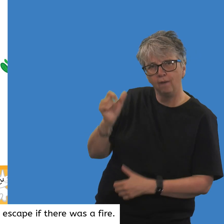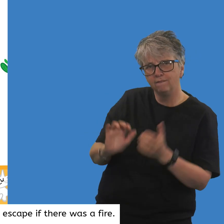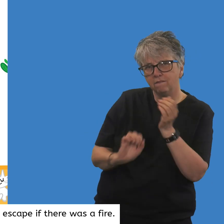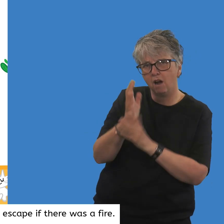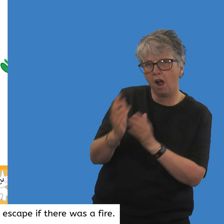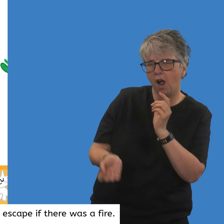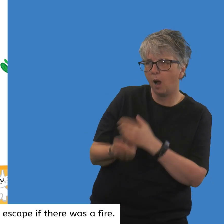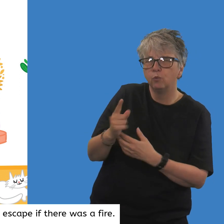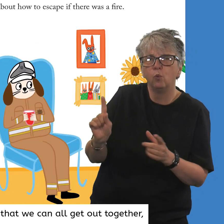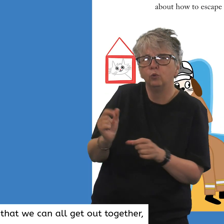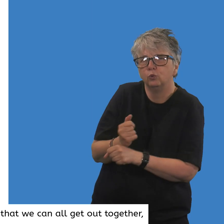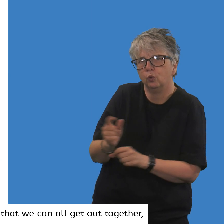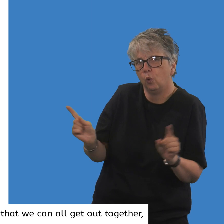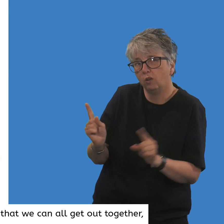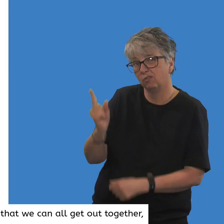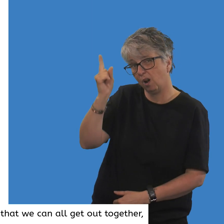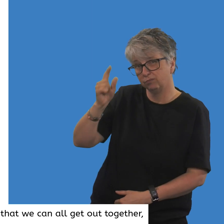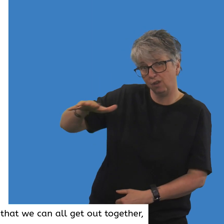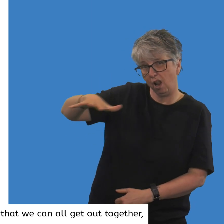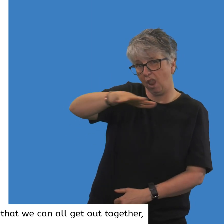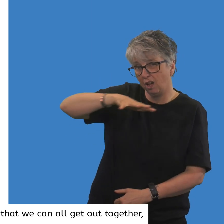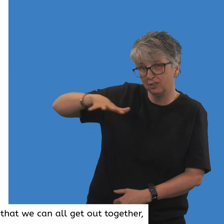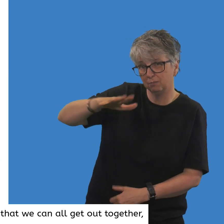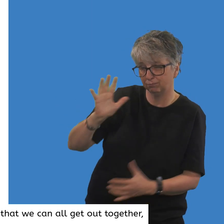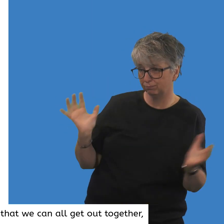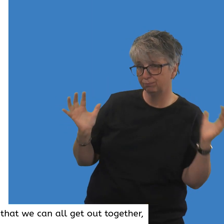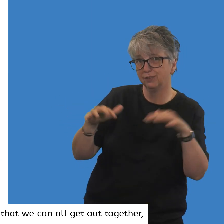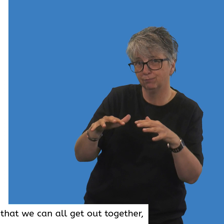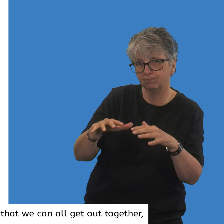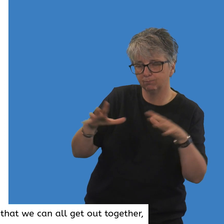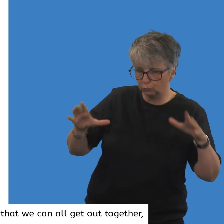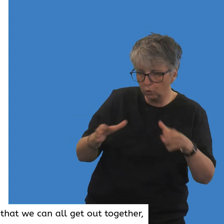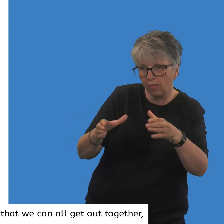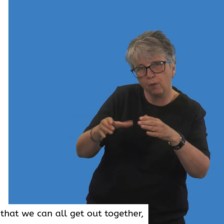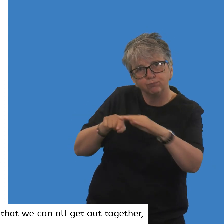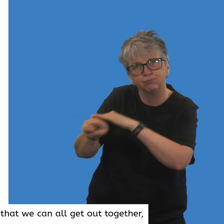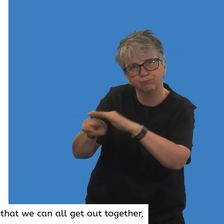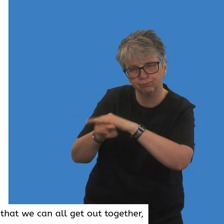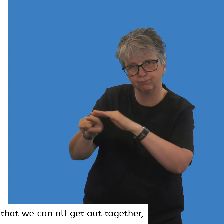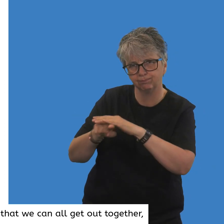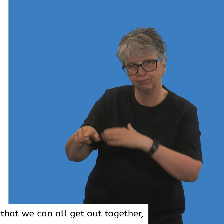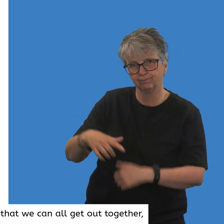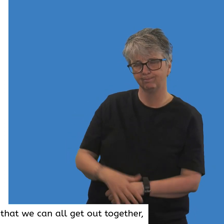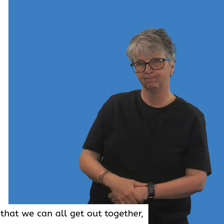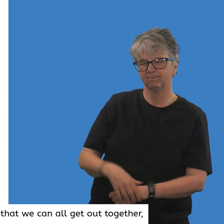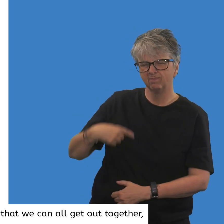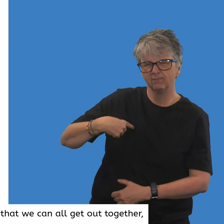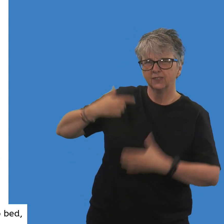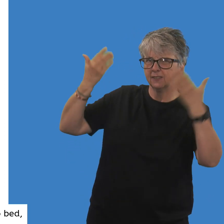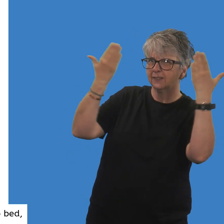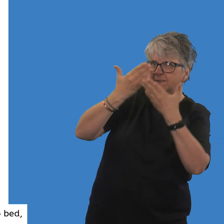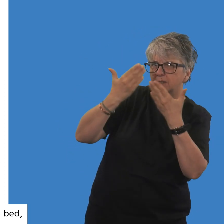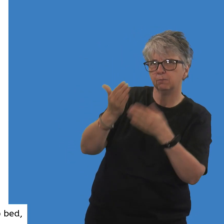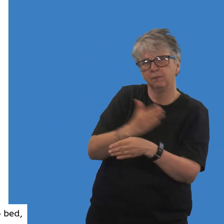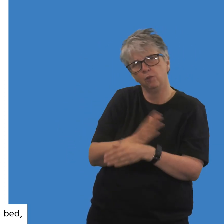escape if there was a fire. All of the children know to meet everyone on the landing so that we can all get out together,